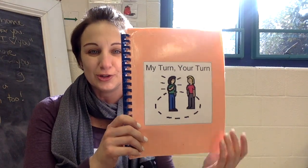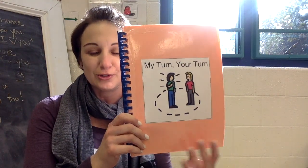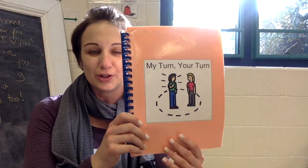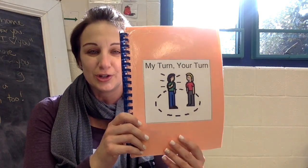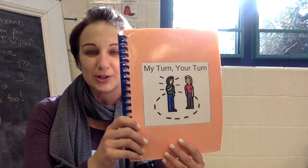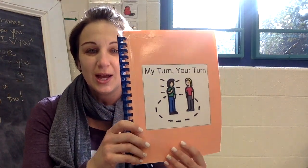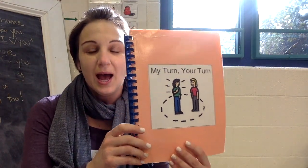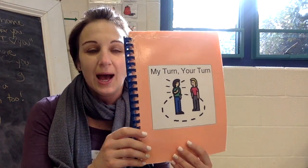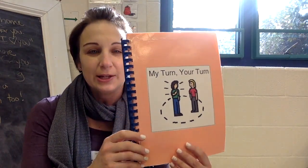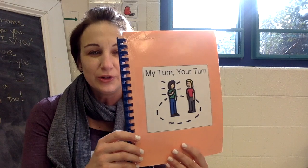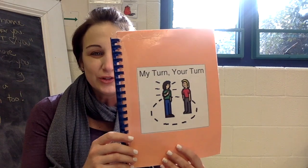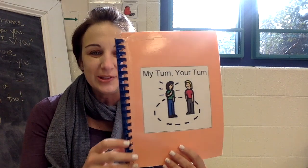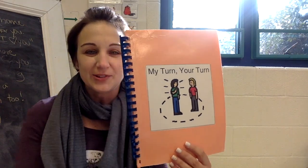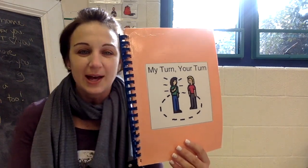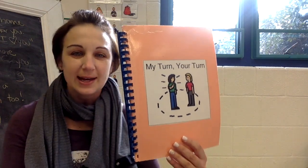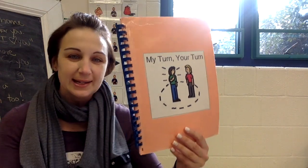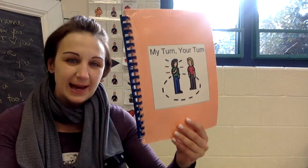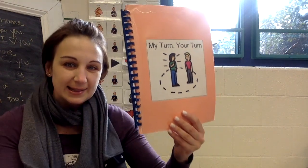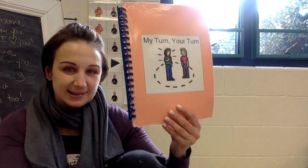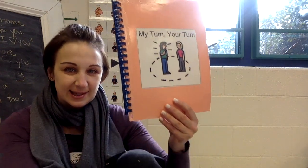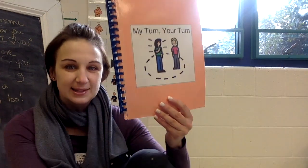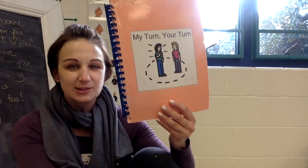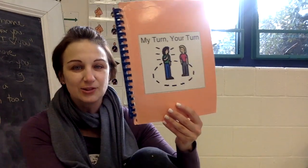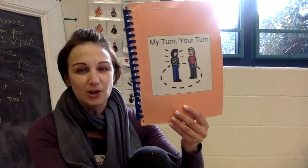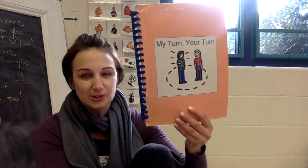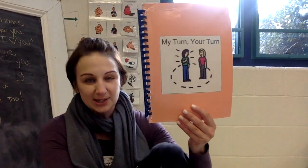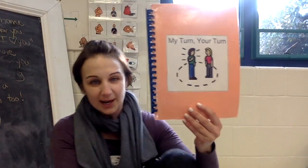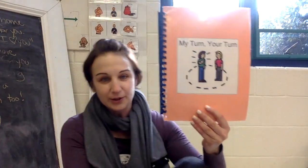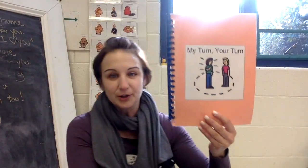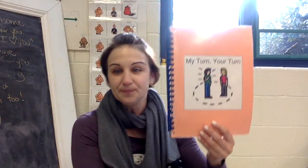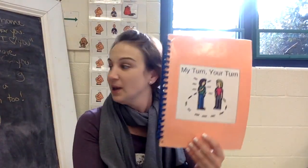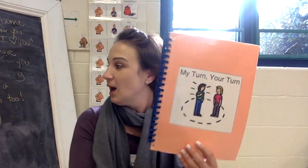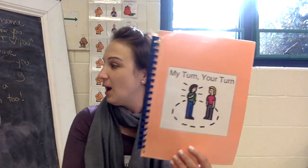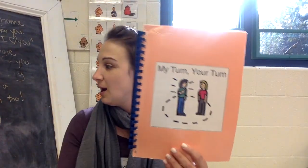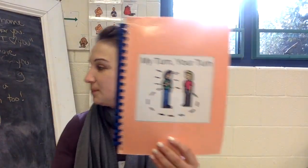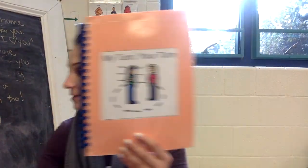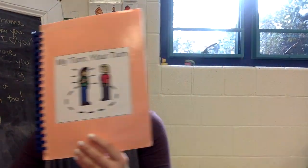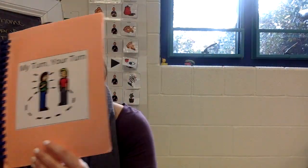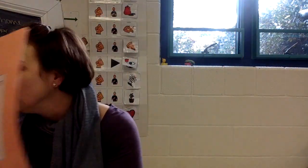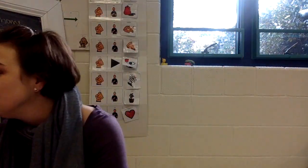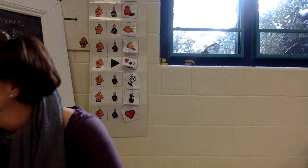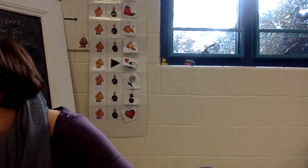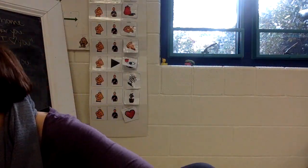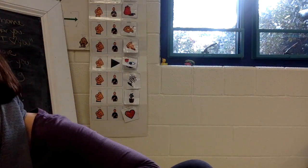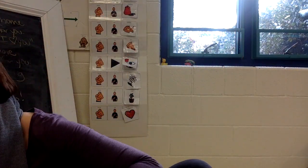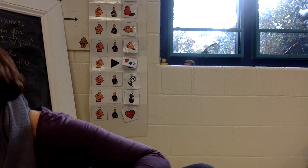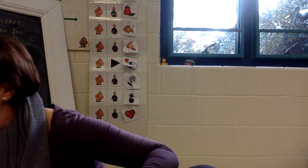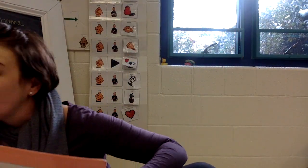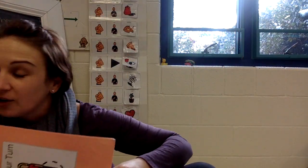Your Turn. I usually sign and sing this song together. The children during the song